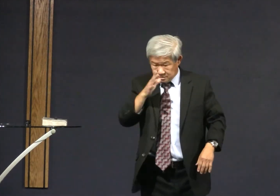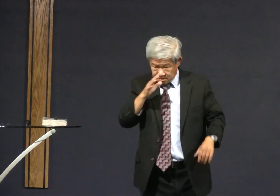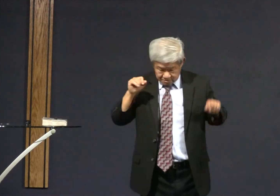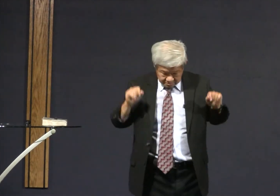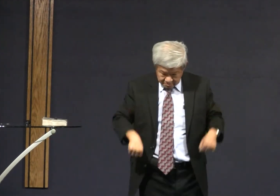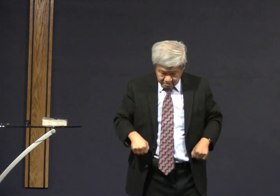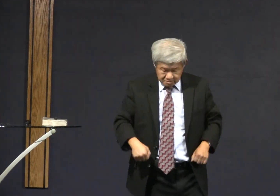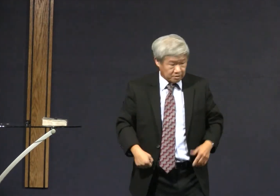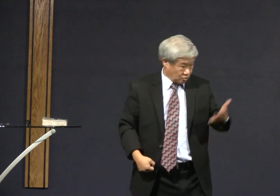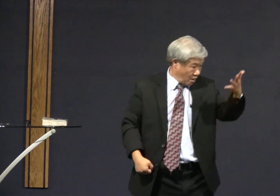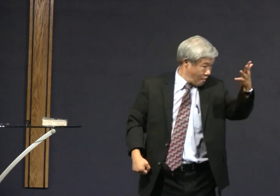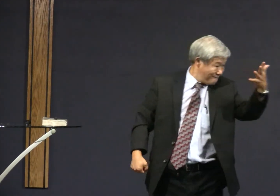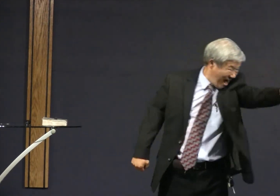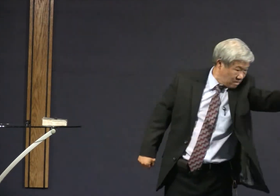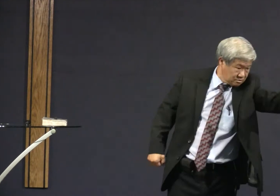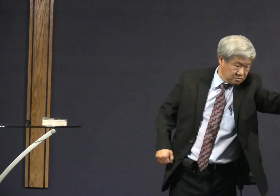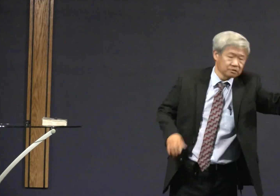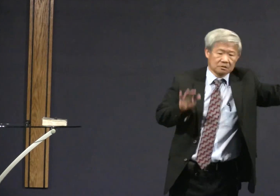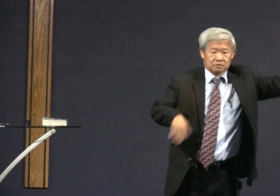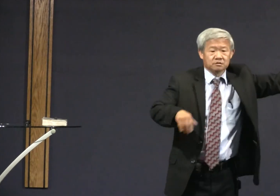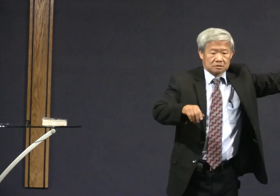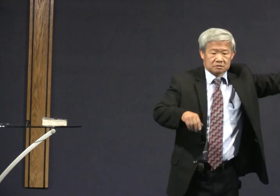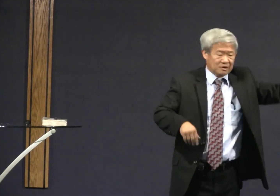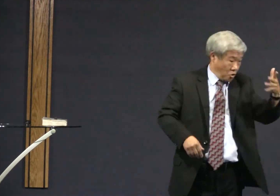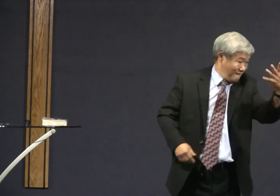you know when children come or have a leave